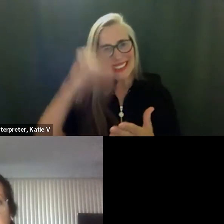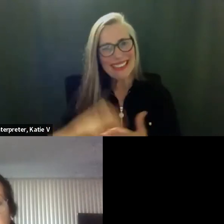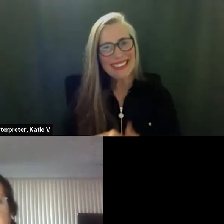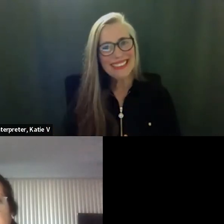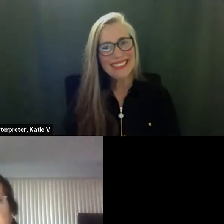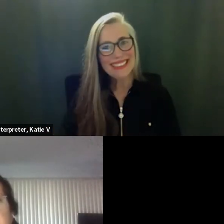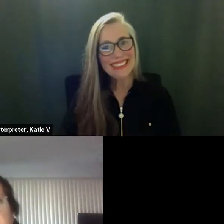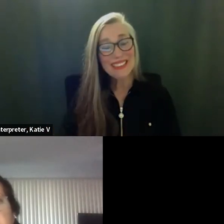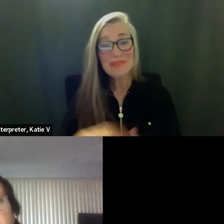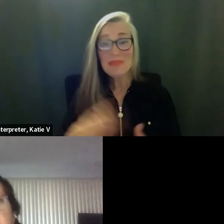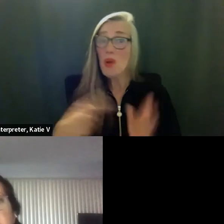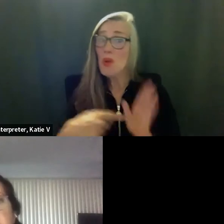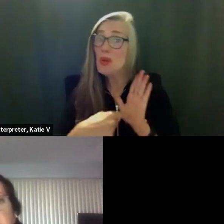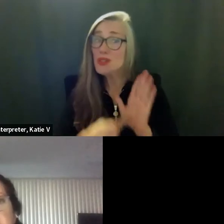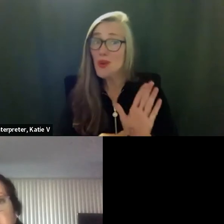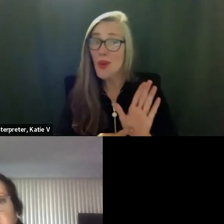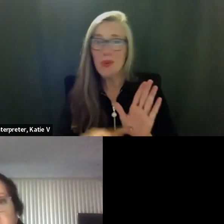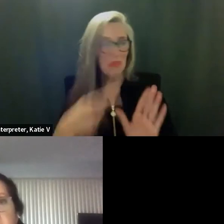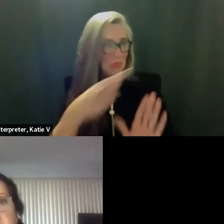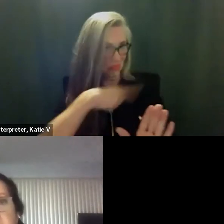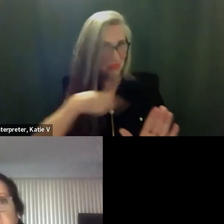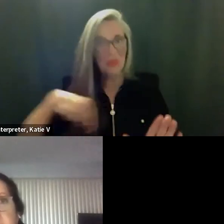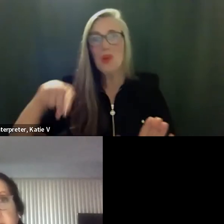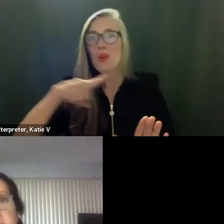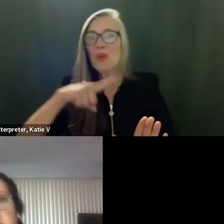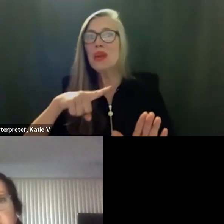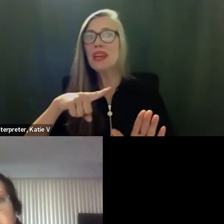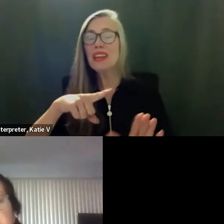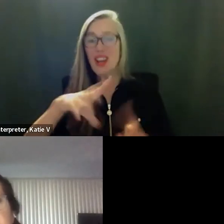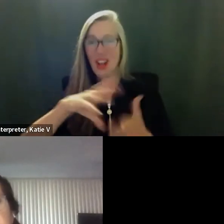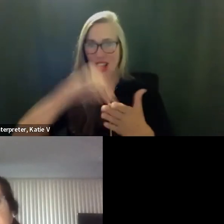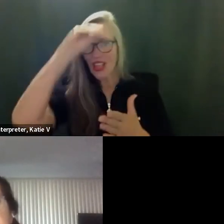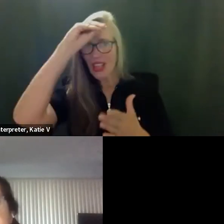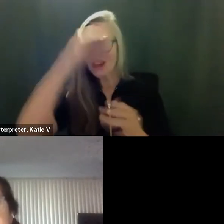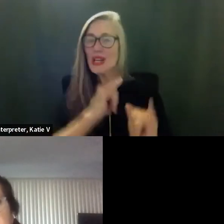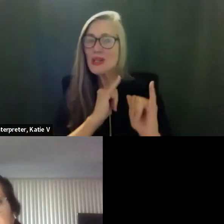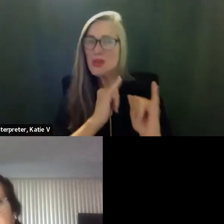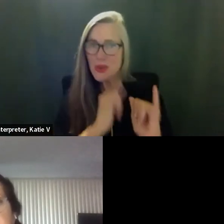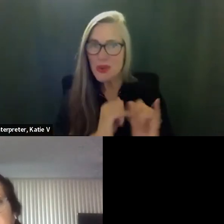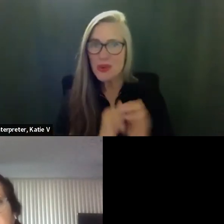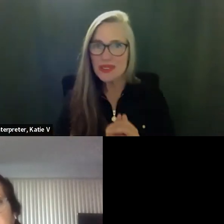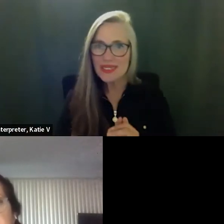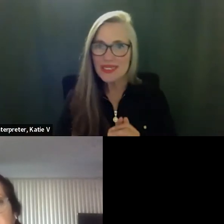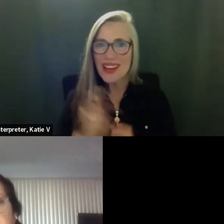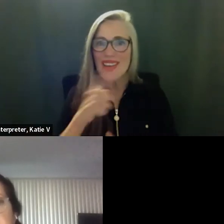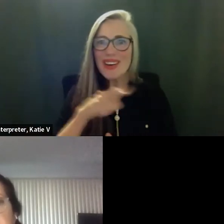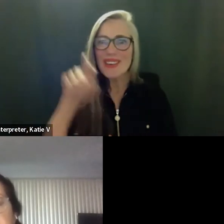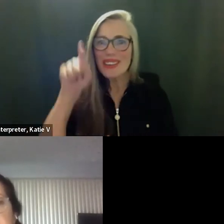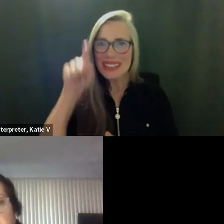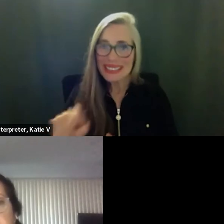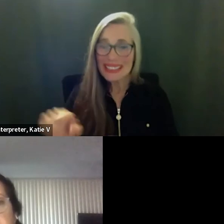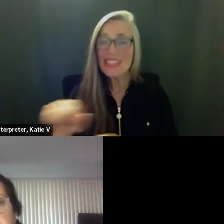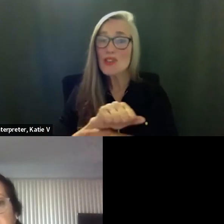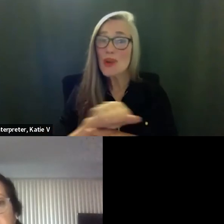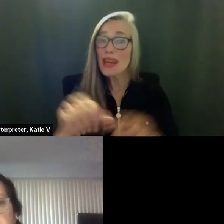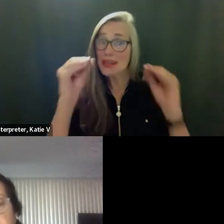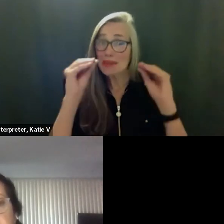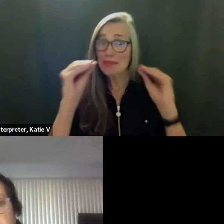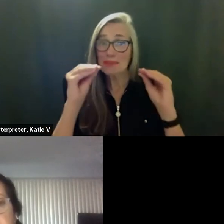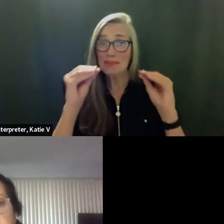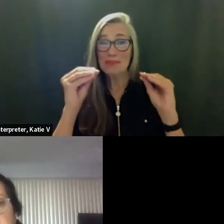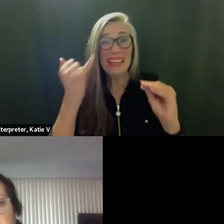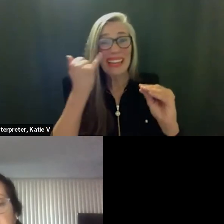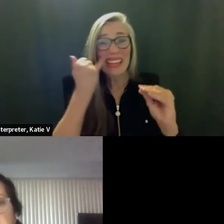trainings and it's definitely something like you said um it would be more costly not to do it so it'd be good to continue